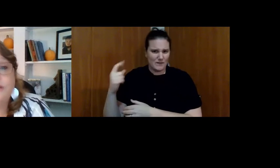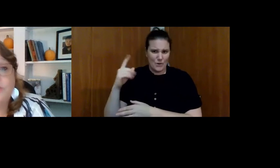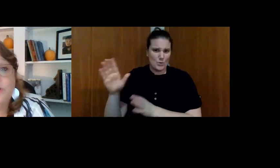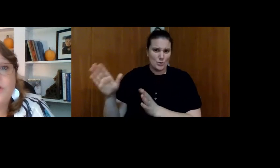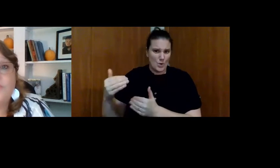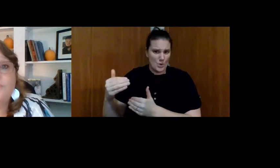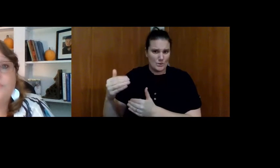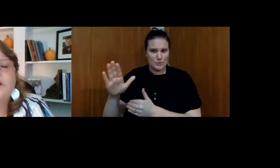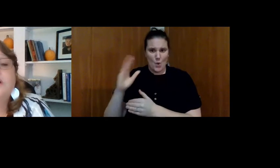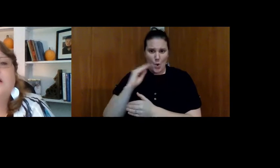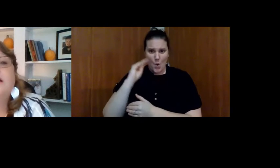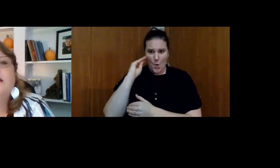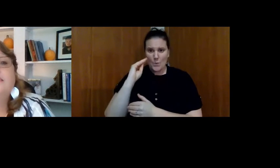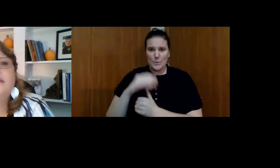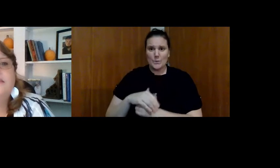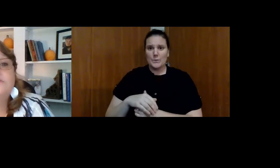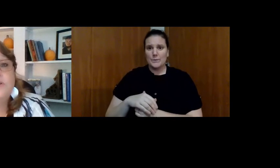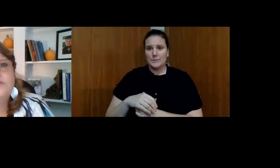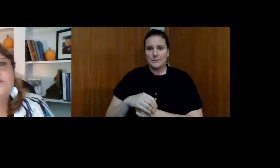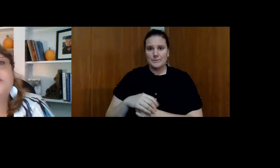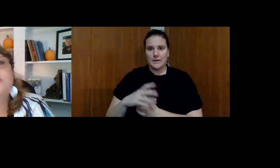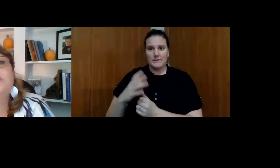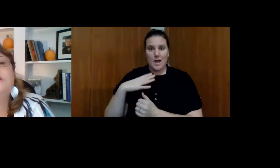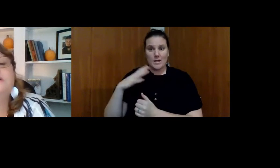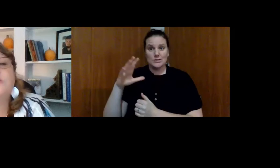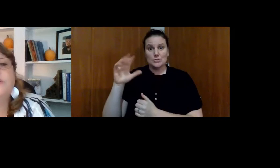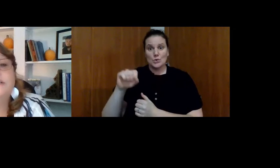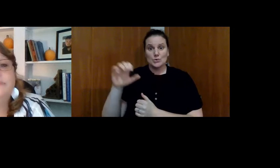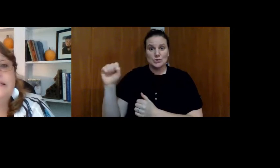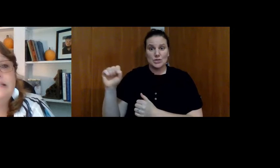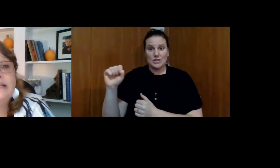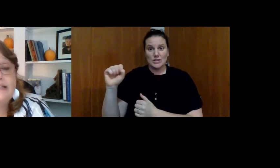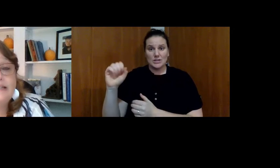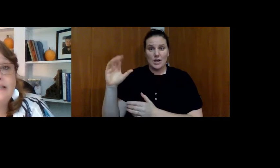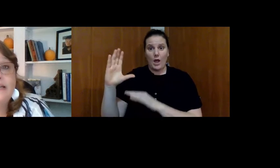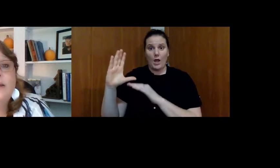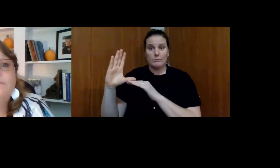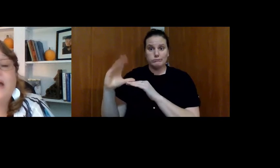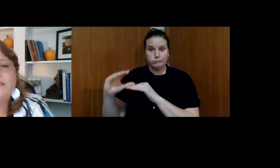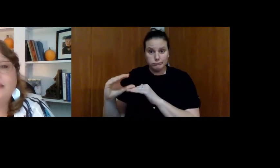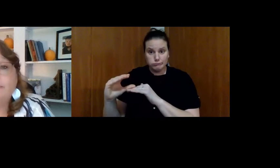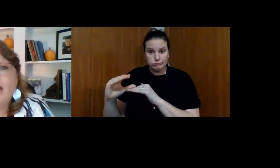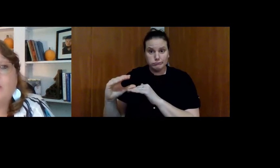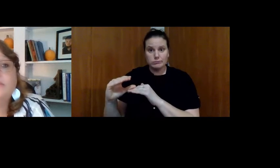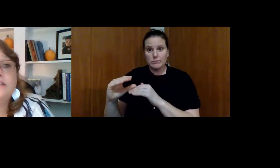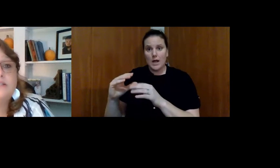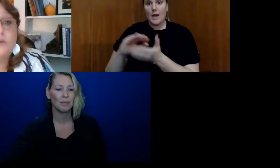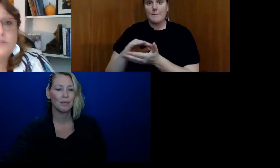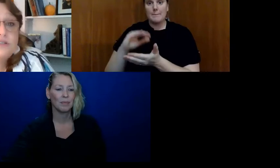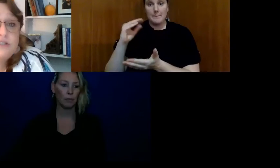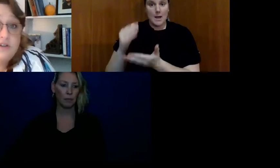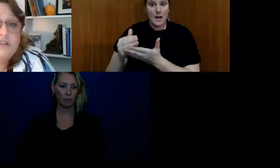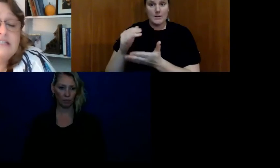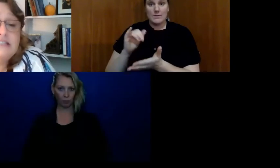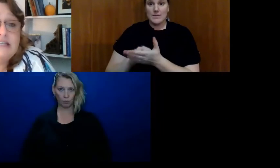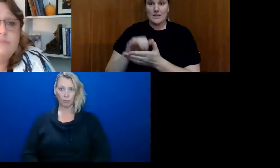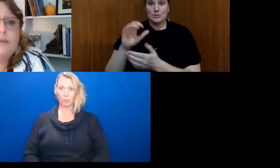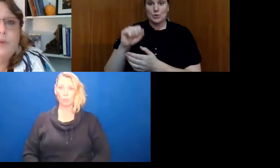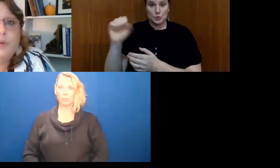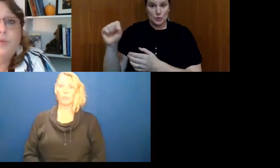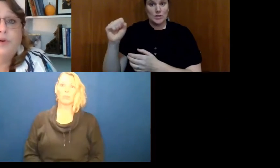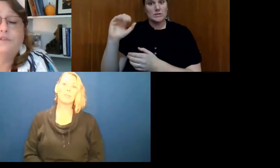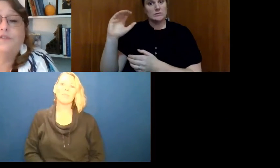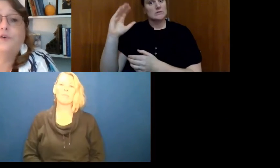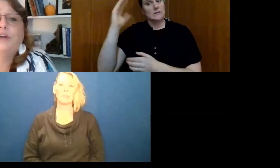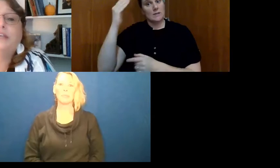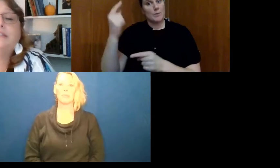room in your home, then their social security is going to be deducted by the amount that social security deems